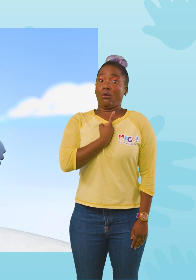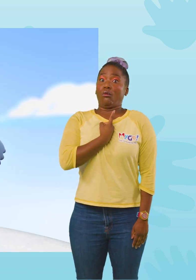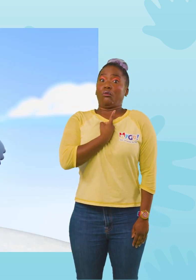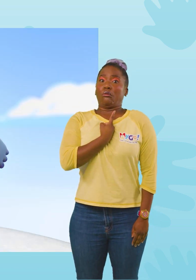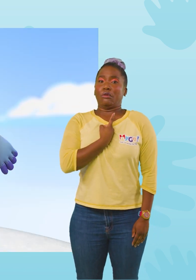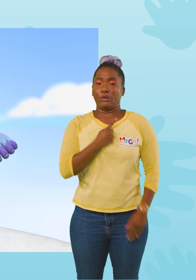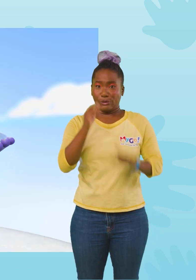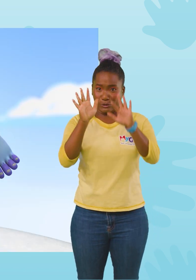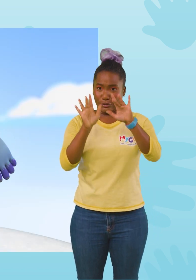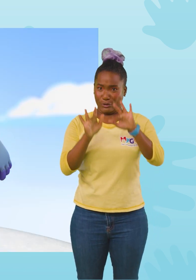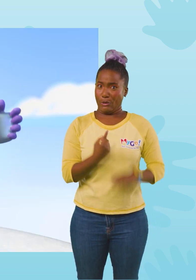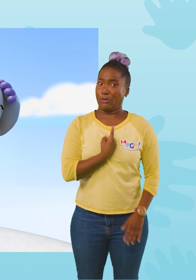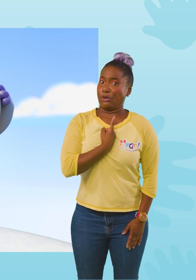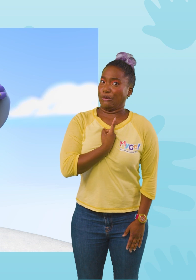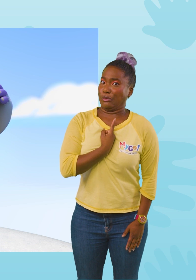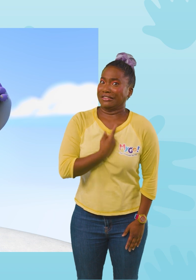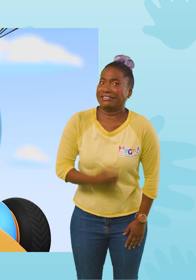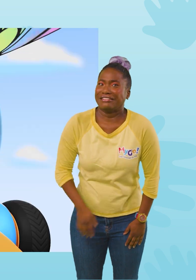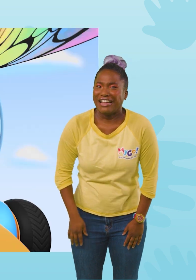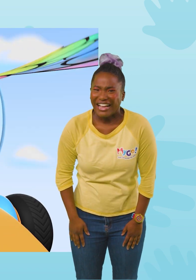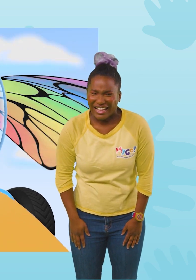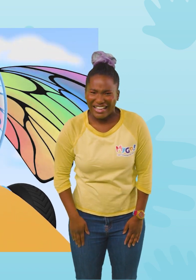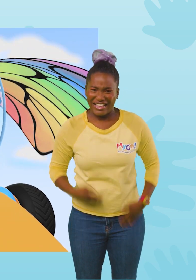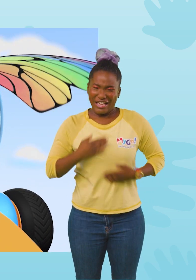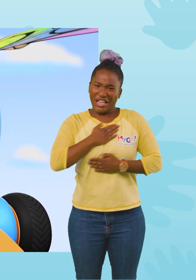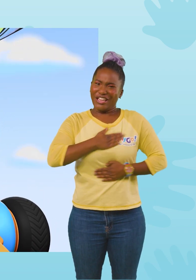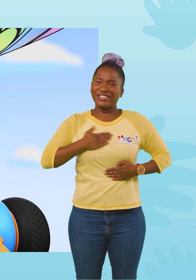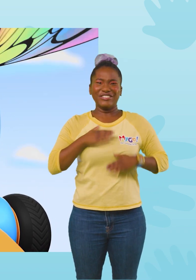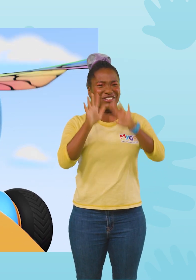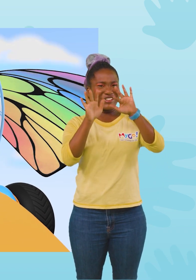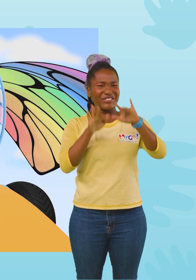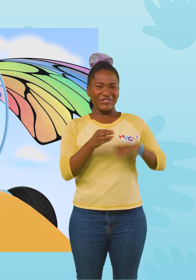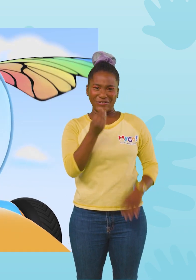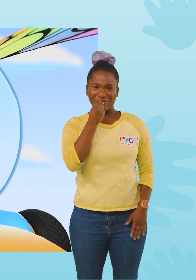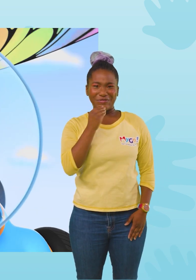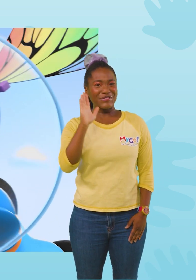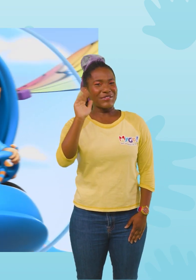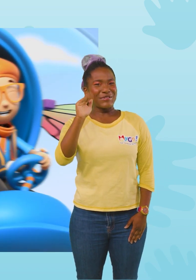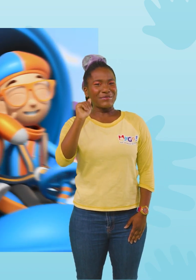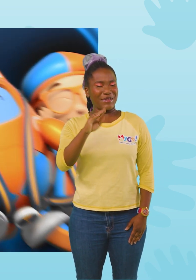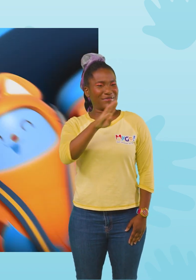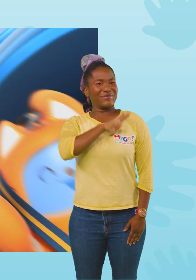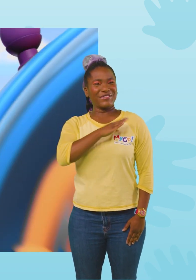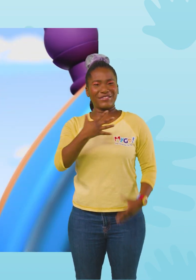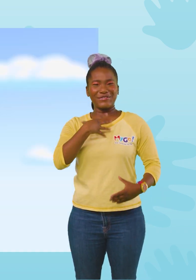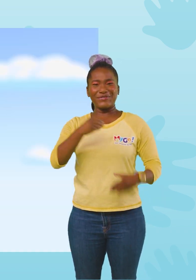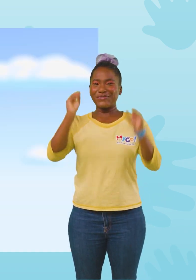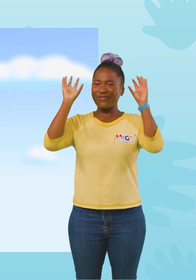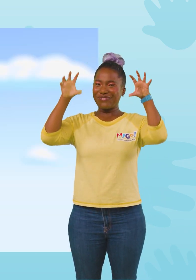Snow burps! Have a good snow snack! Bye, Betty the Yeti! Bye, Flippi! See!